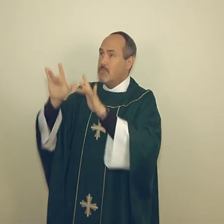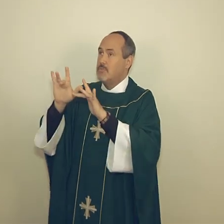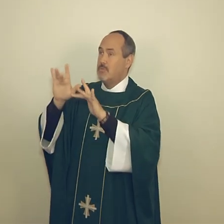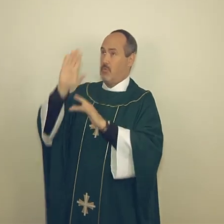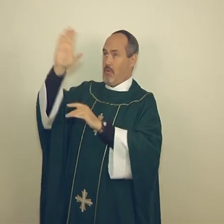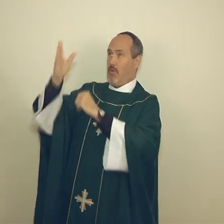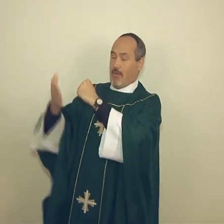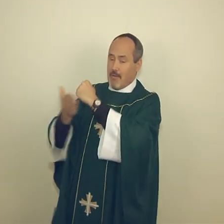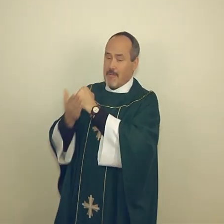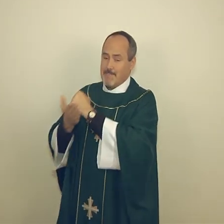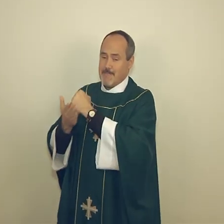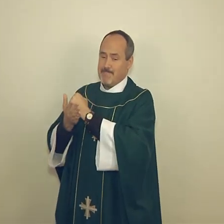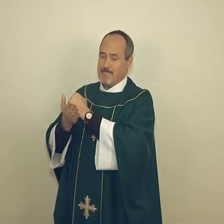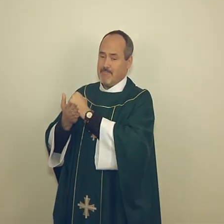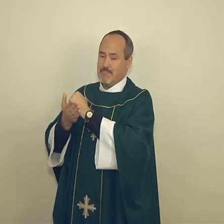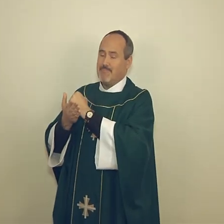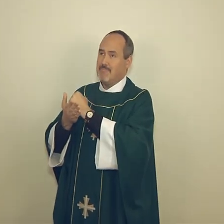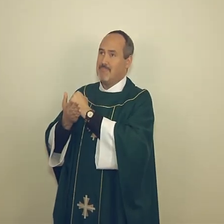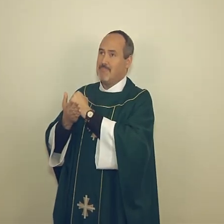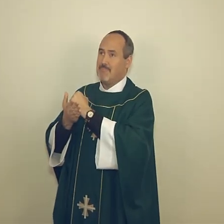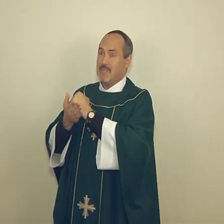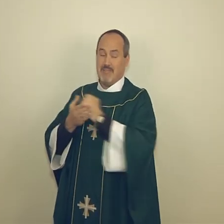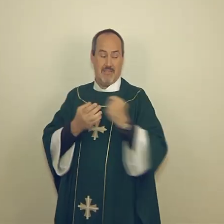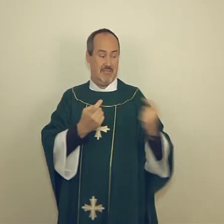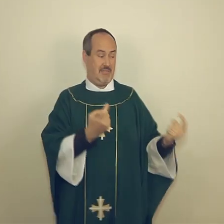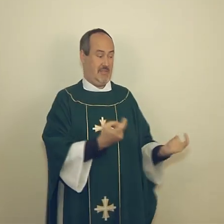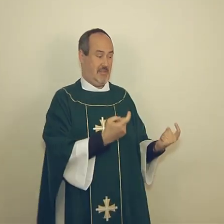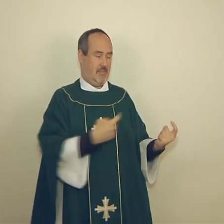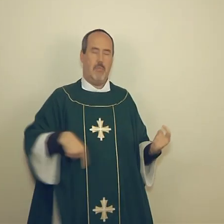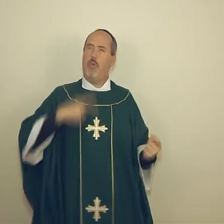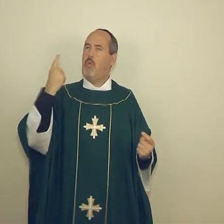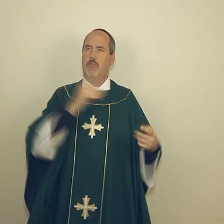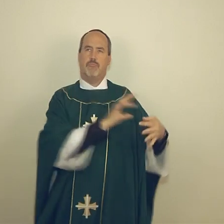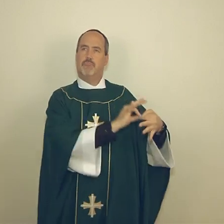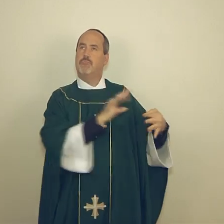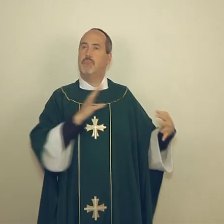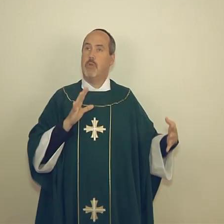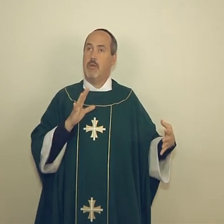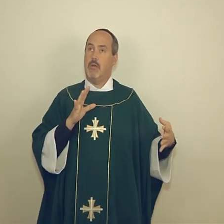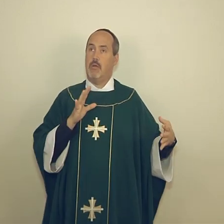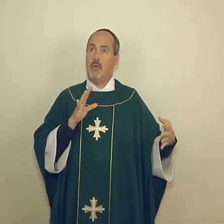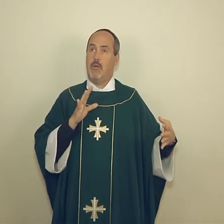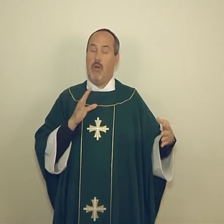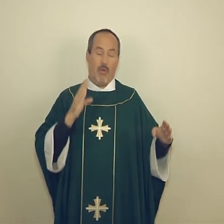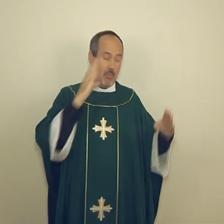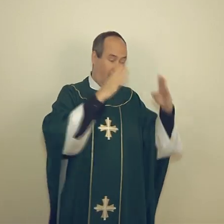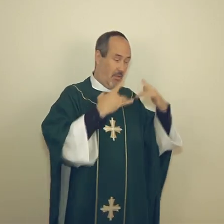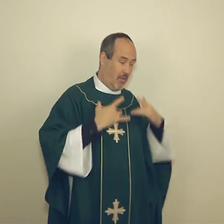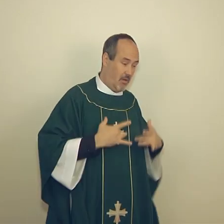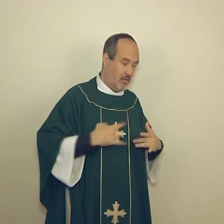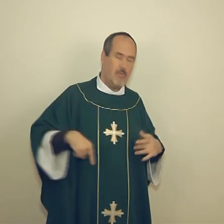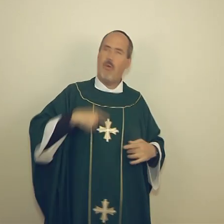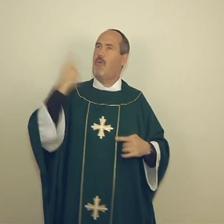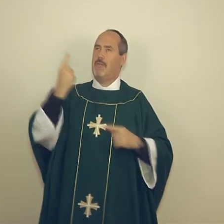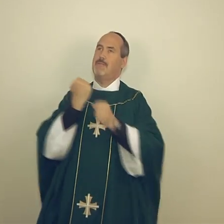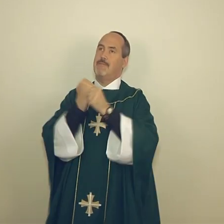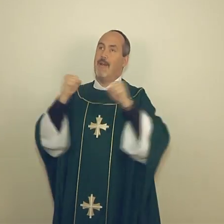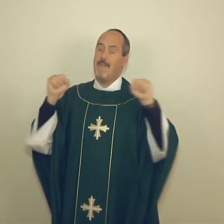mercy, we may be always free from sin, and safe from